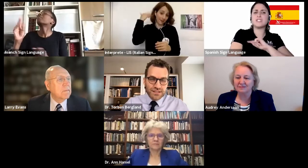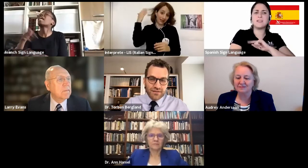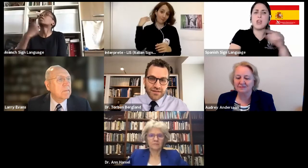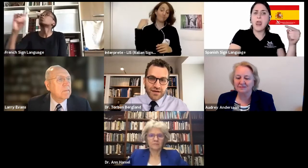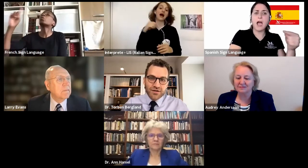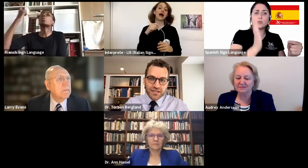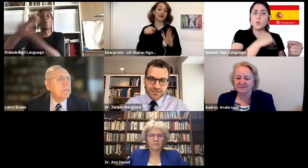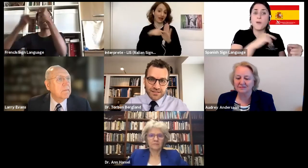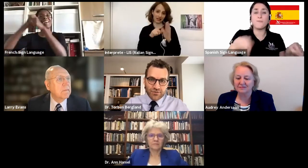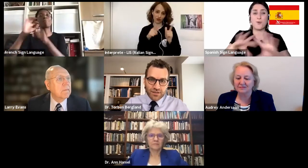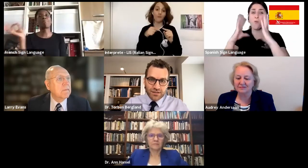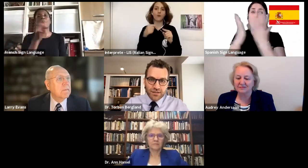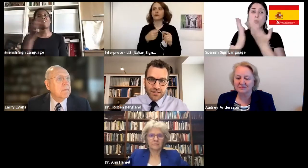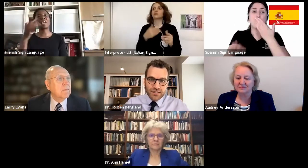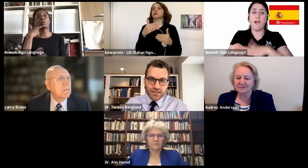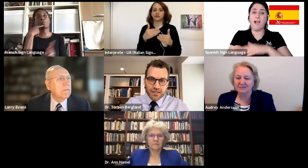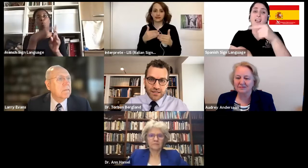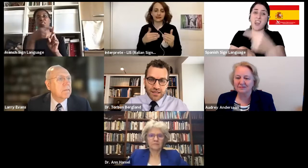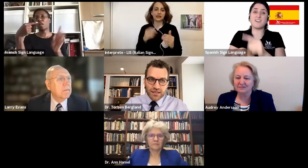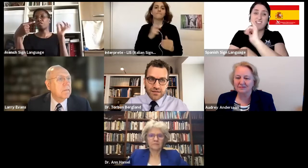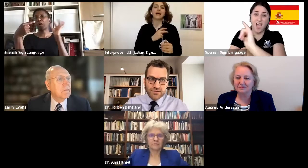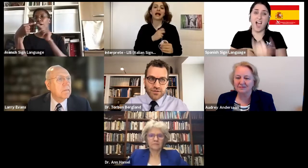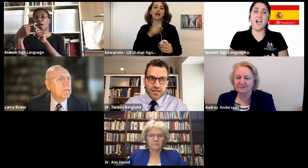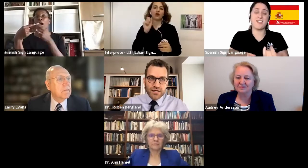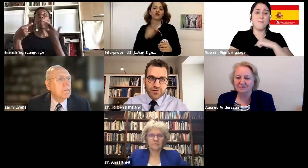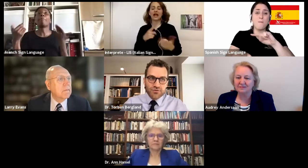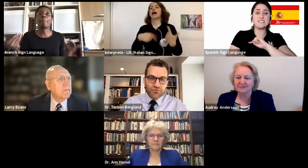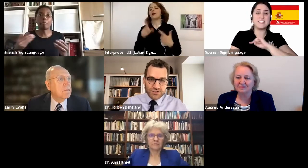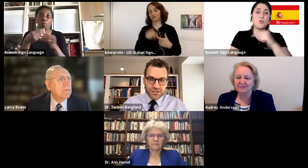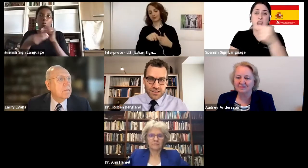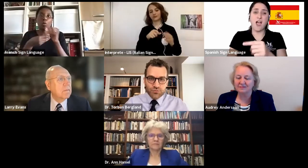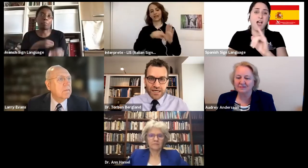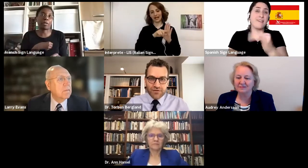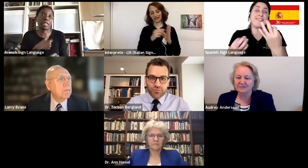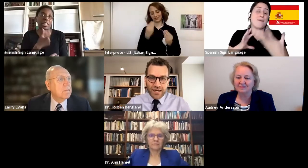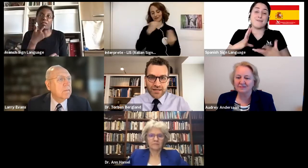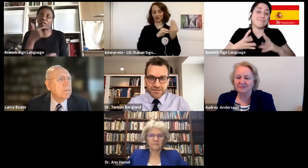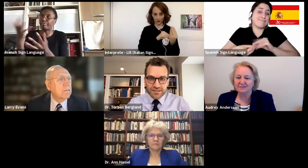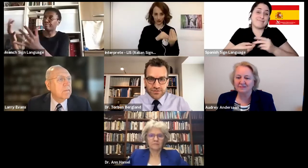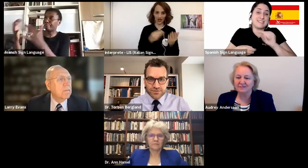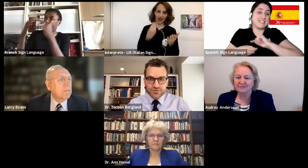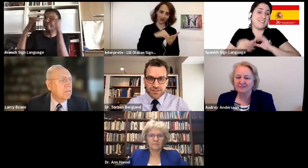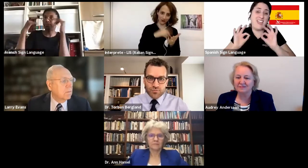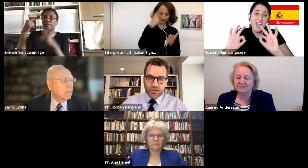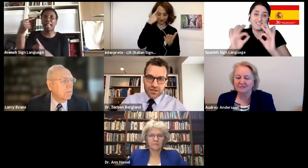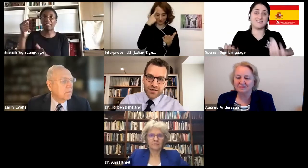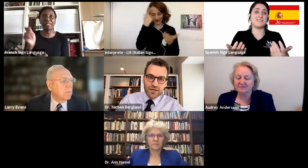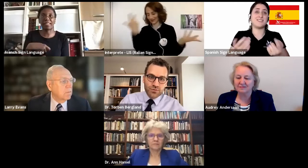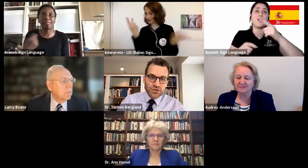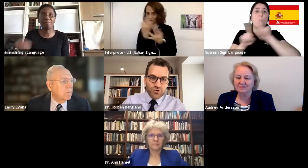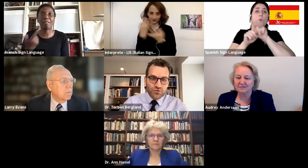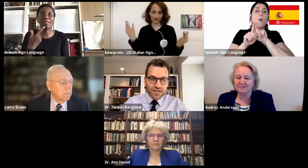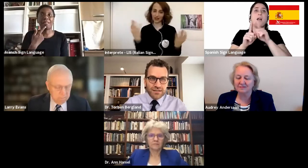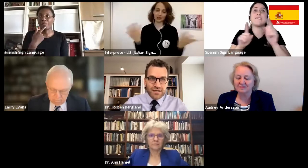emotions. And I think they're necessary. Like, physically, we have pain sensors in our body,